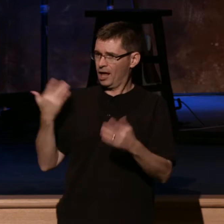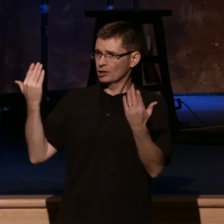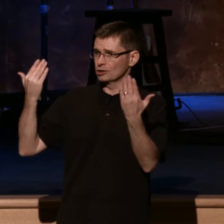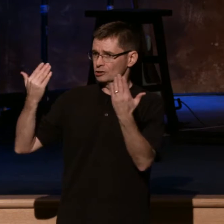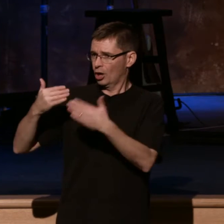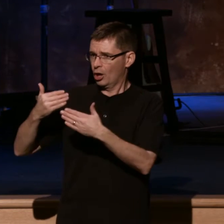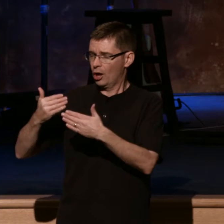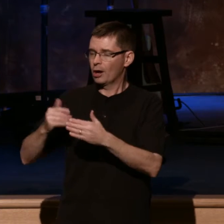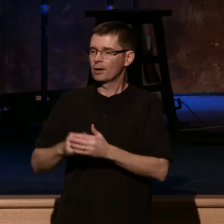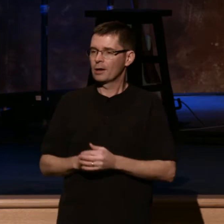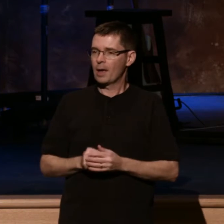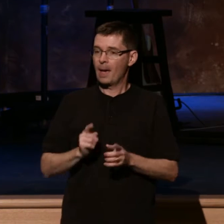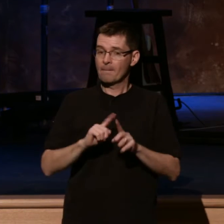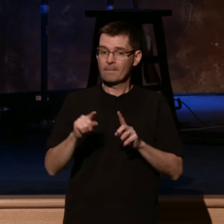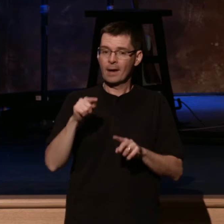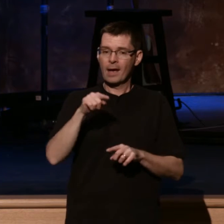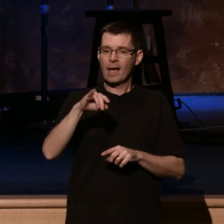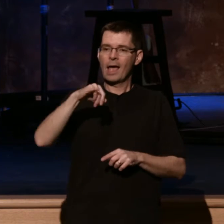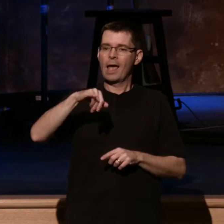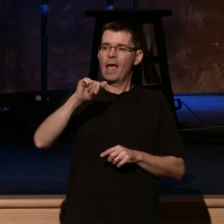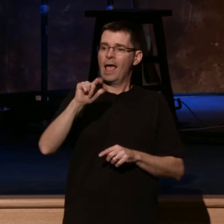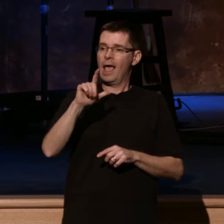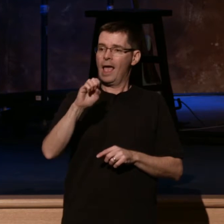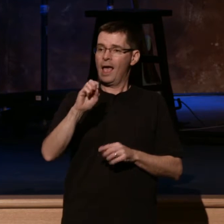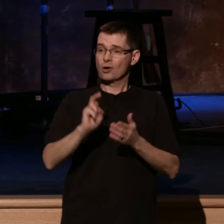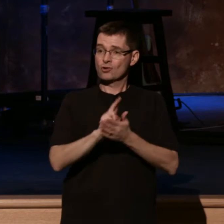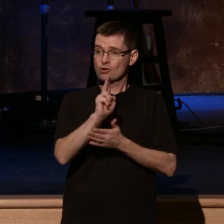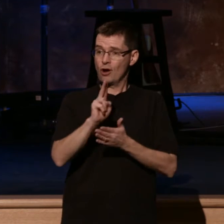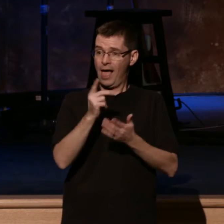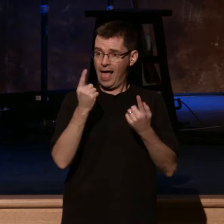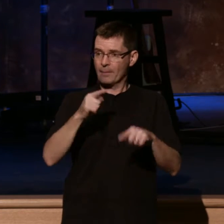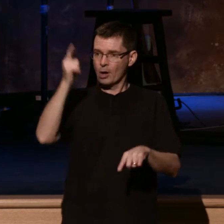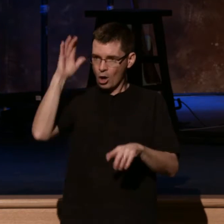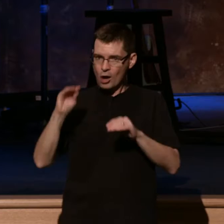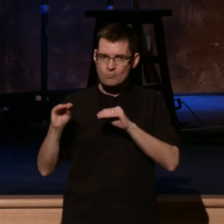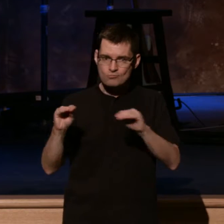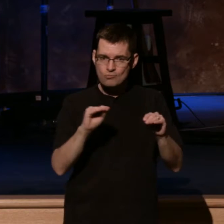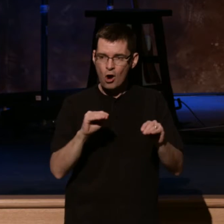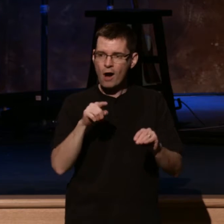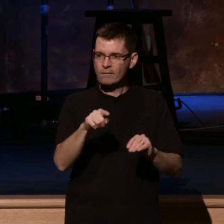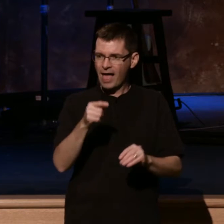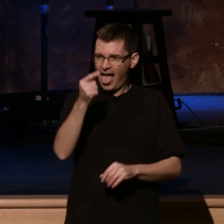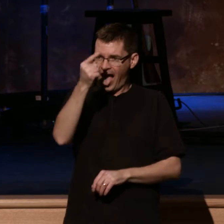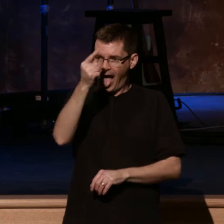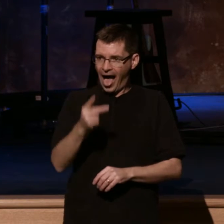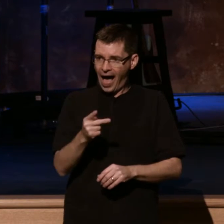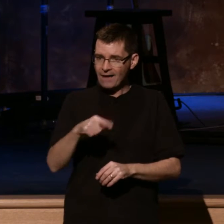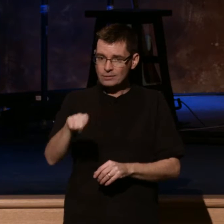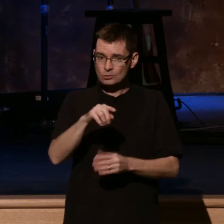Yale University came to Christ. Christians became leaders in social concerns of education,